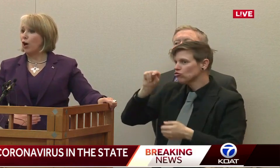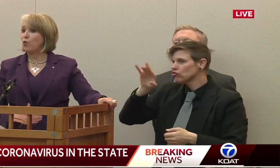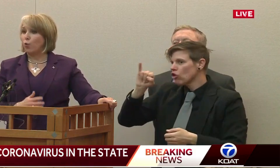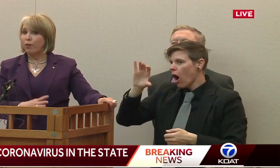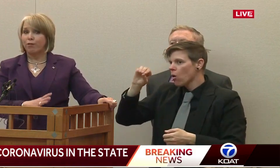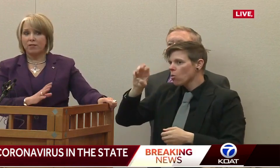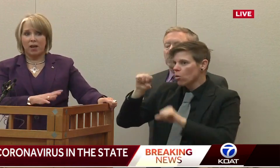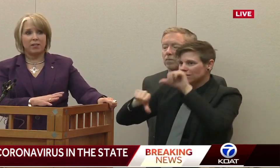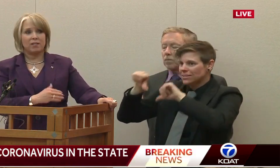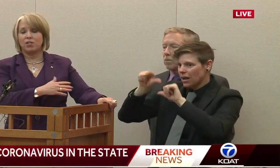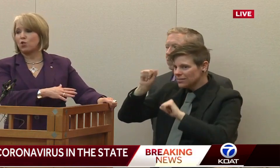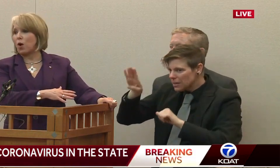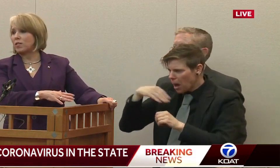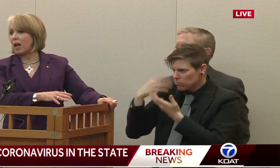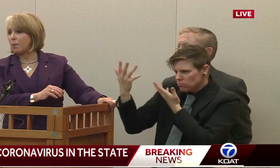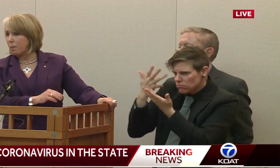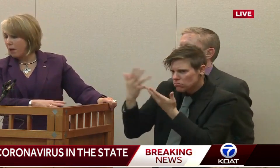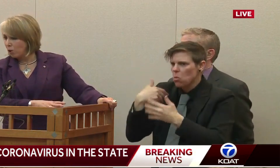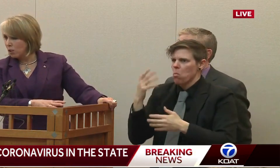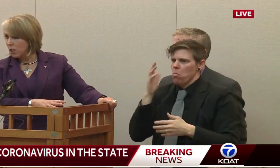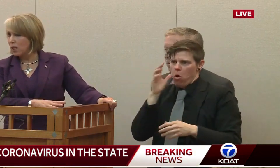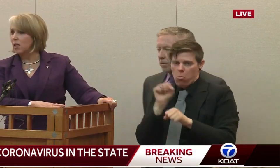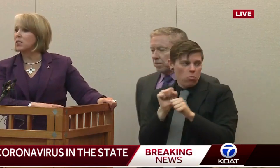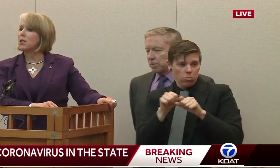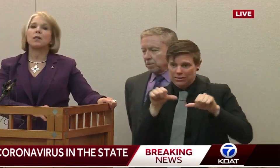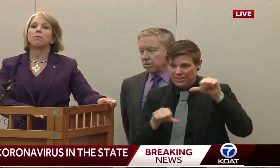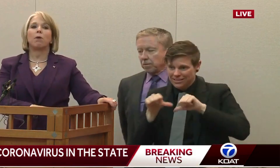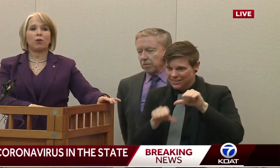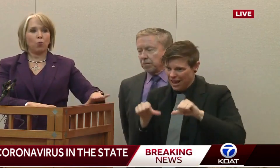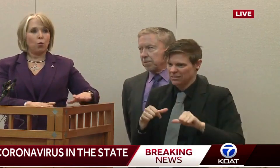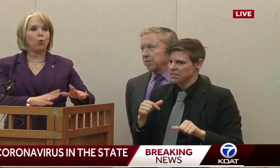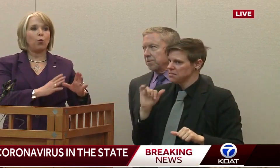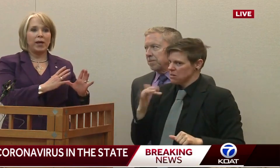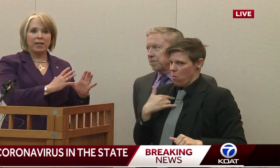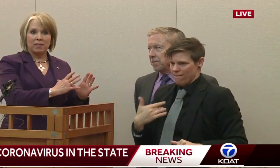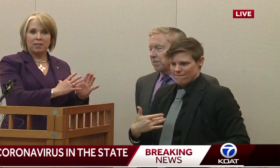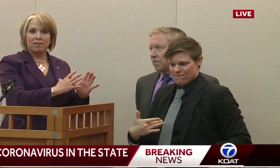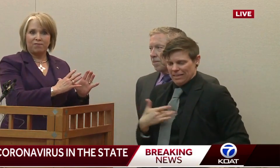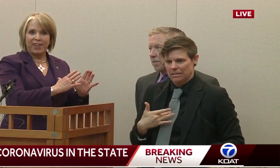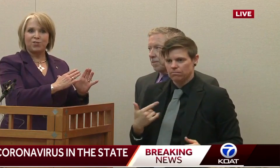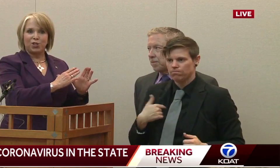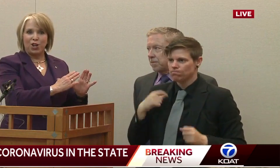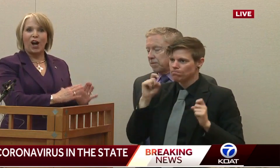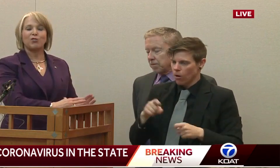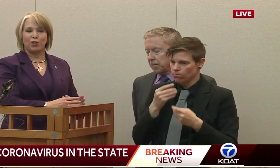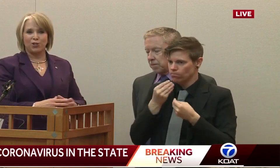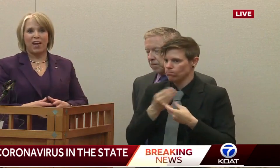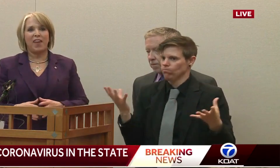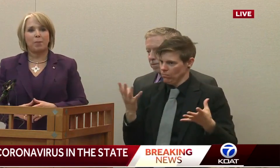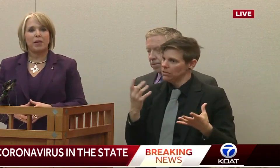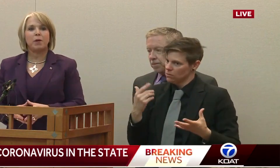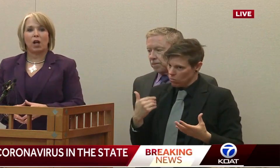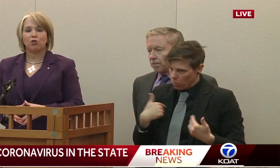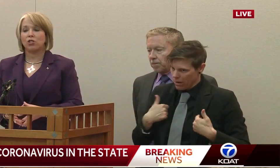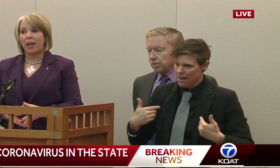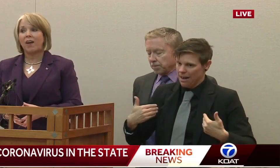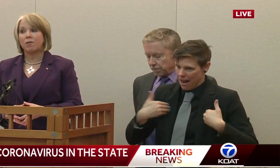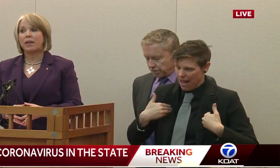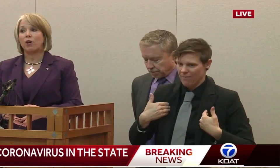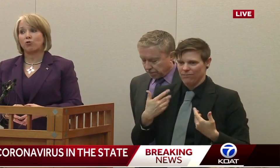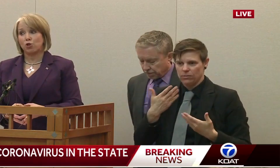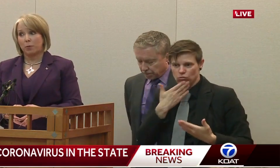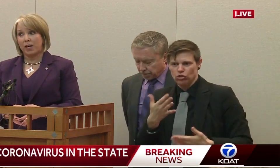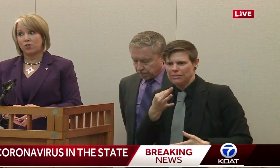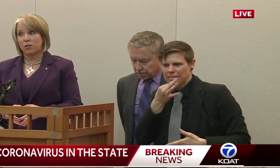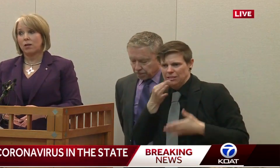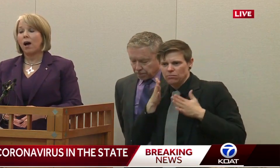working on with the scientists, this is why I said I'm compelled to say this, but it's the doctors and the epidemiologists that